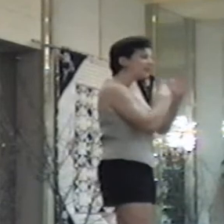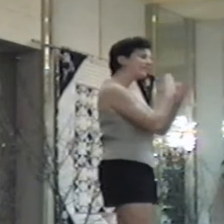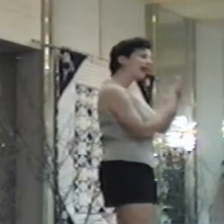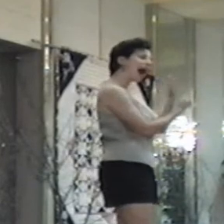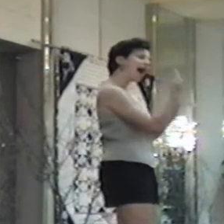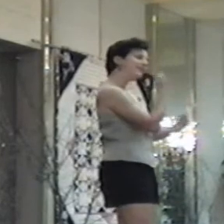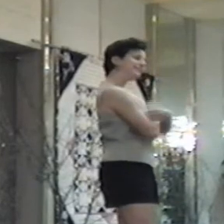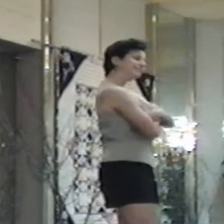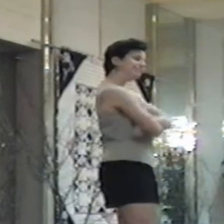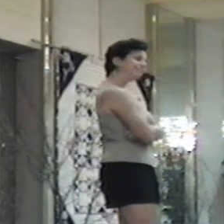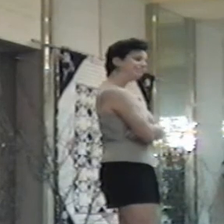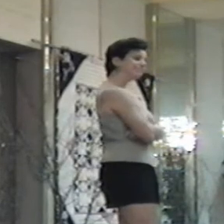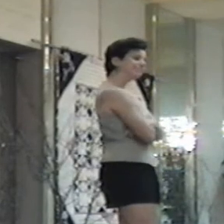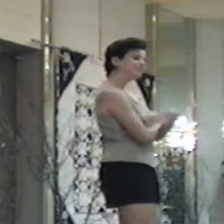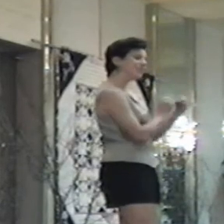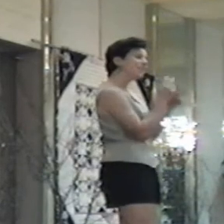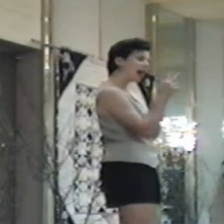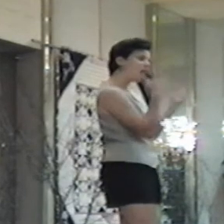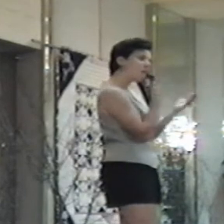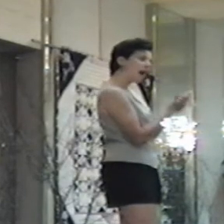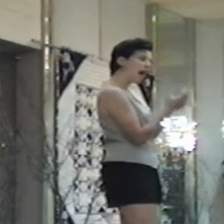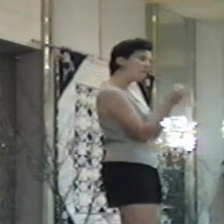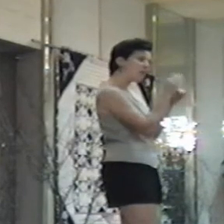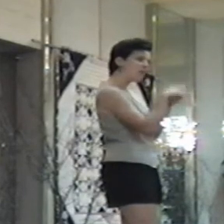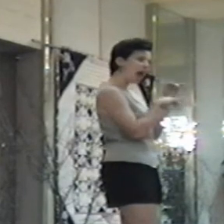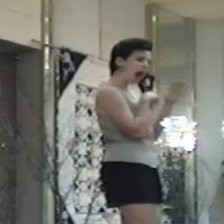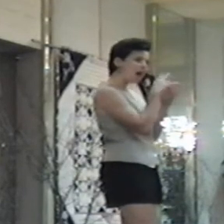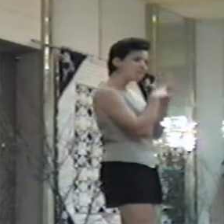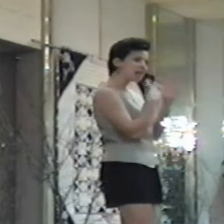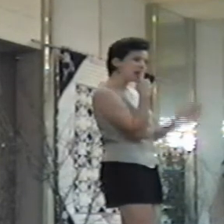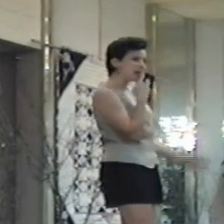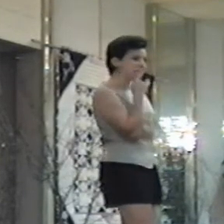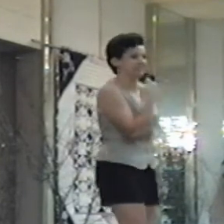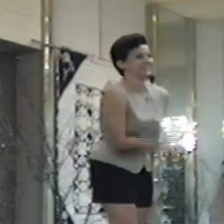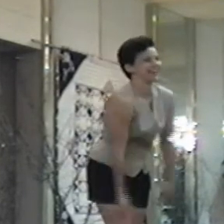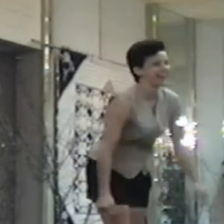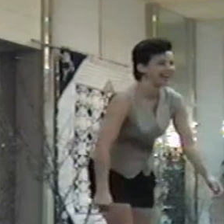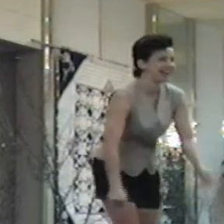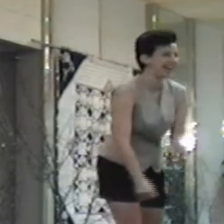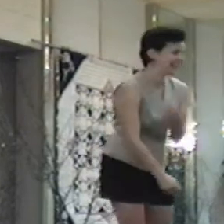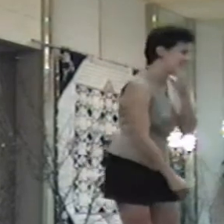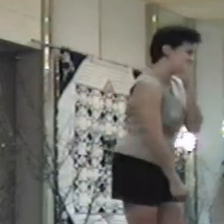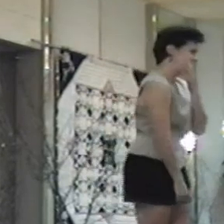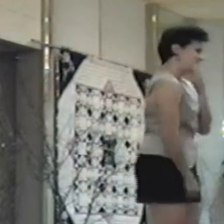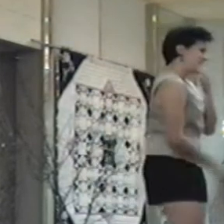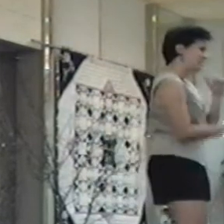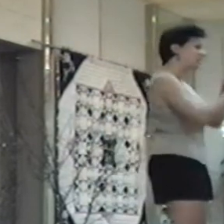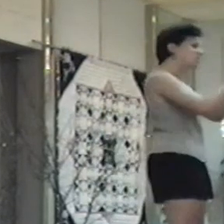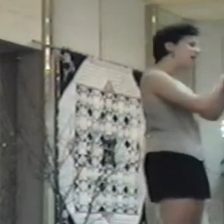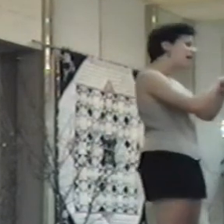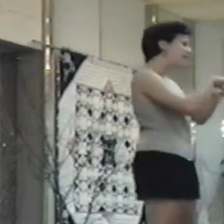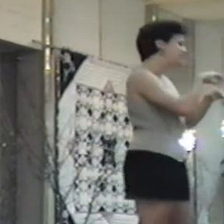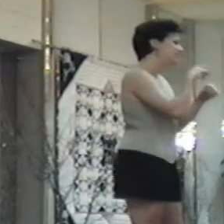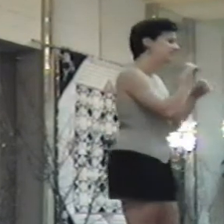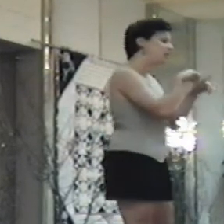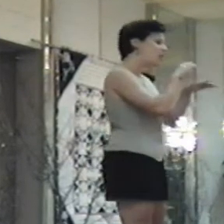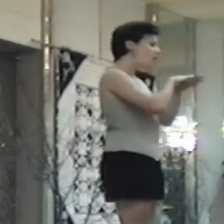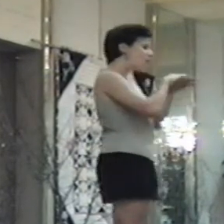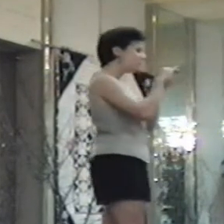I read hands. I read hands very well, better than I read lips. It depends